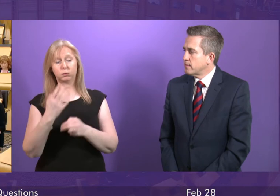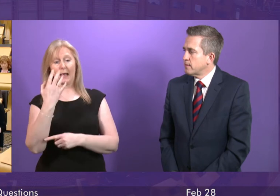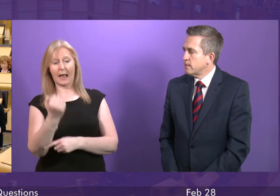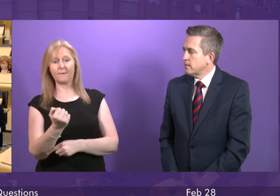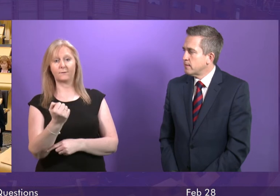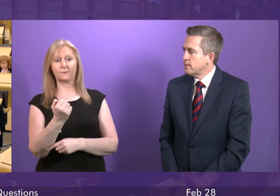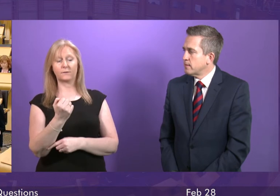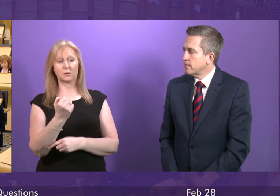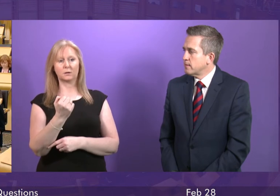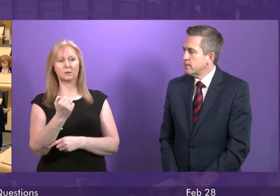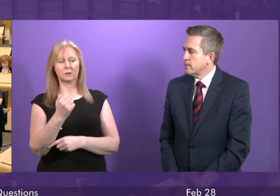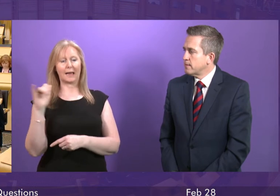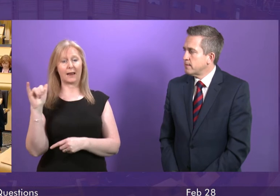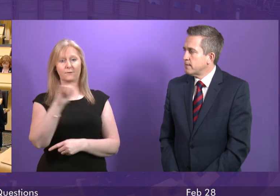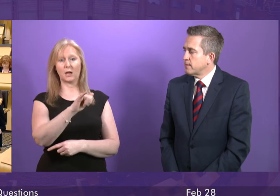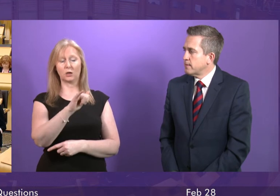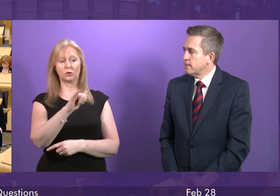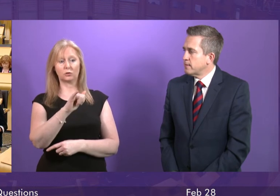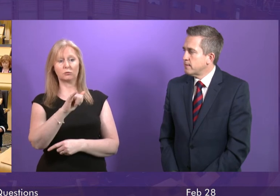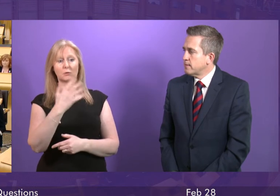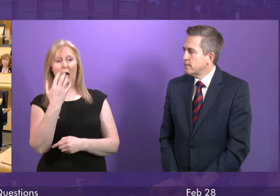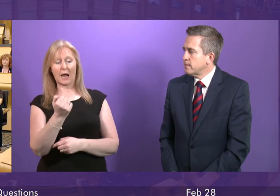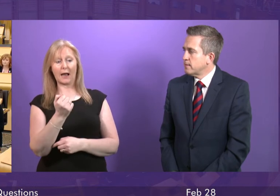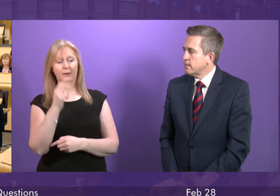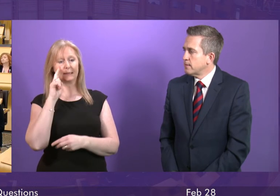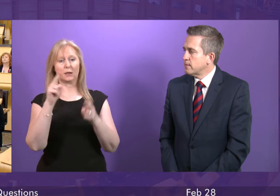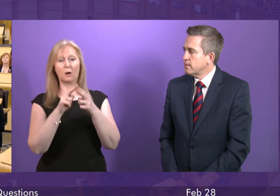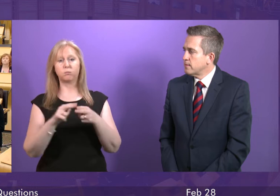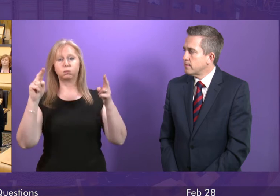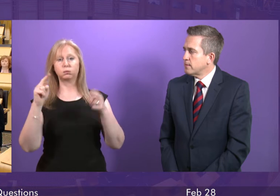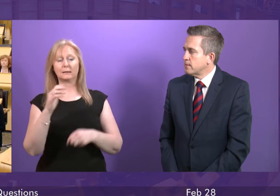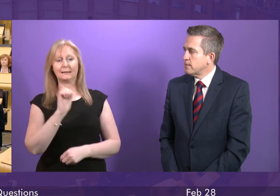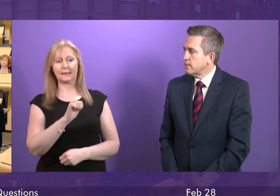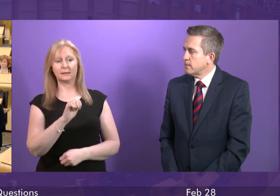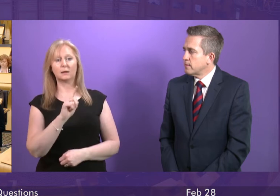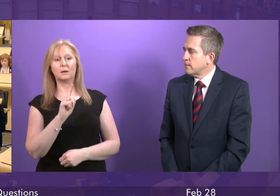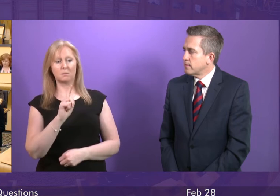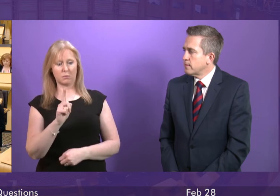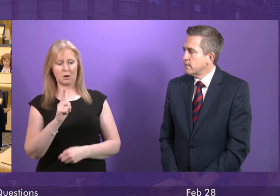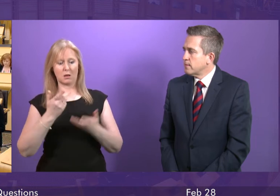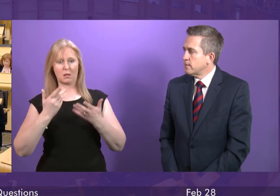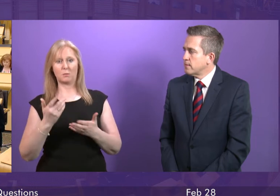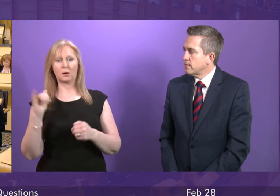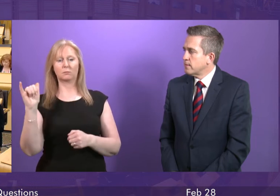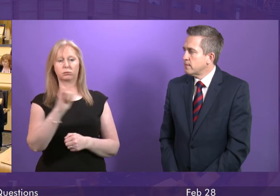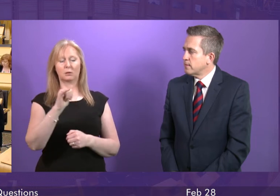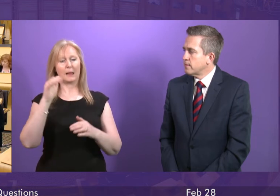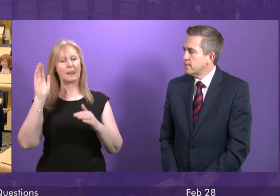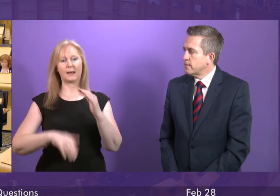terms of aviation, while we are seeing also an increase in aviation, aviation currently accounts for less than 5% of total